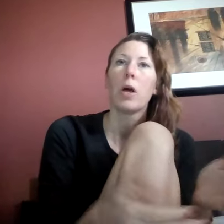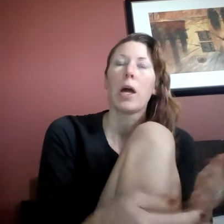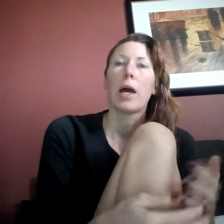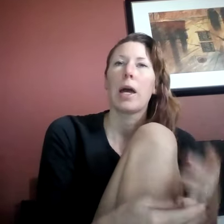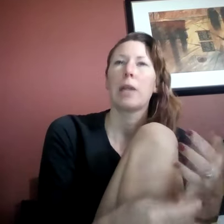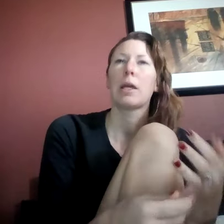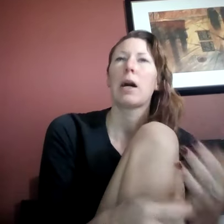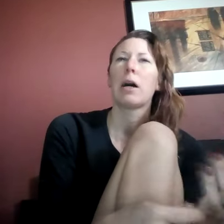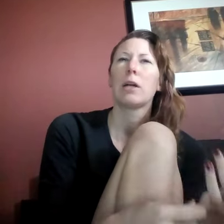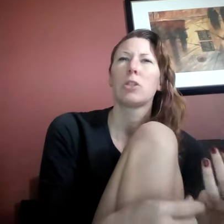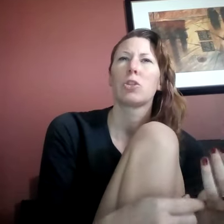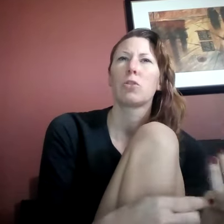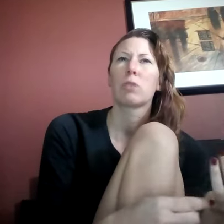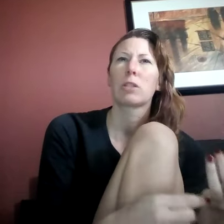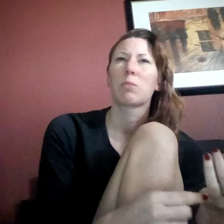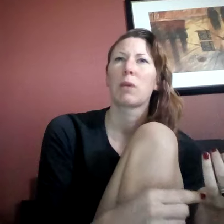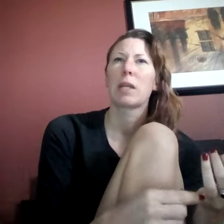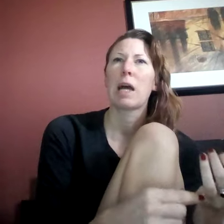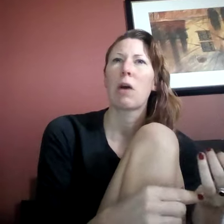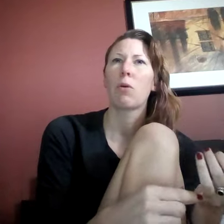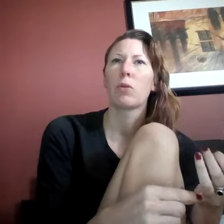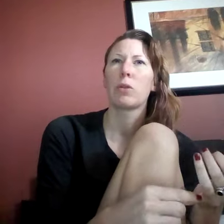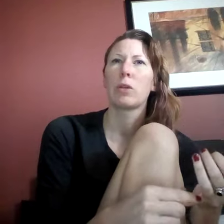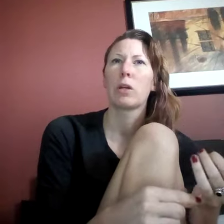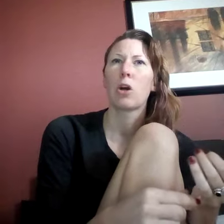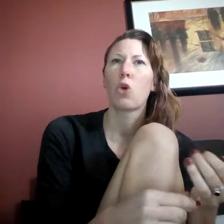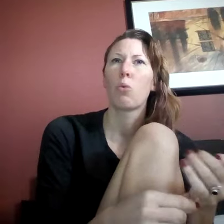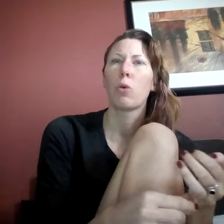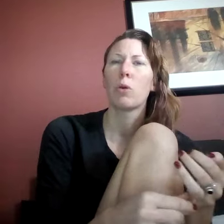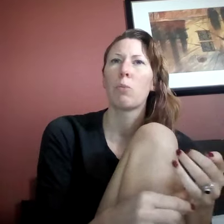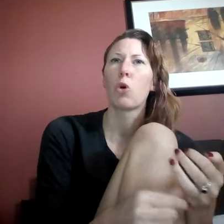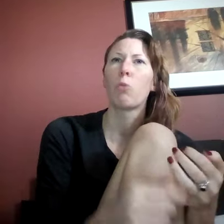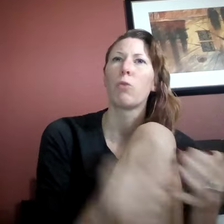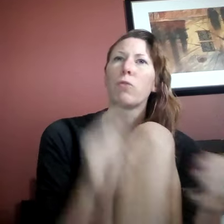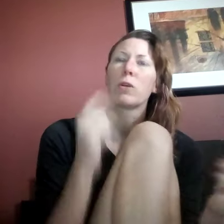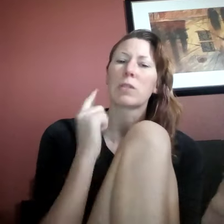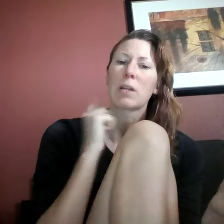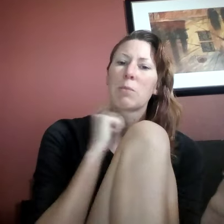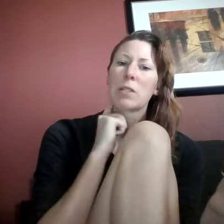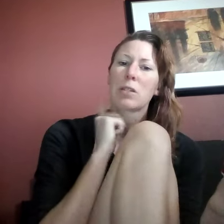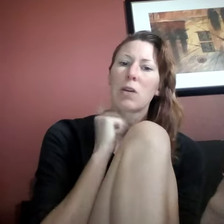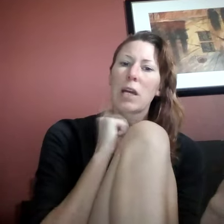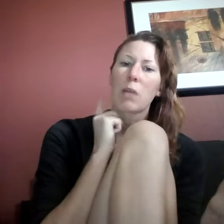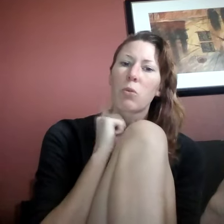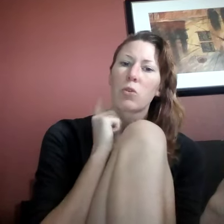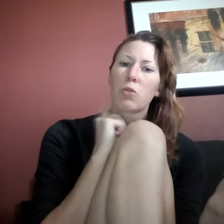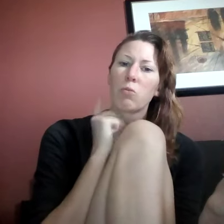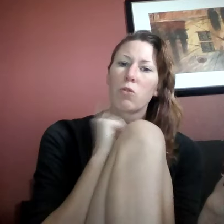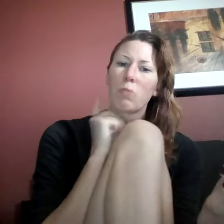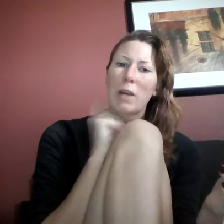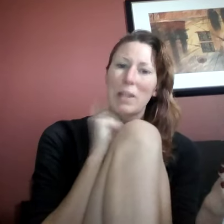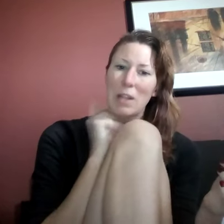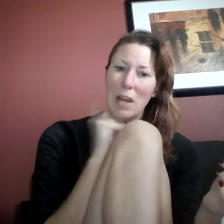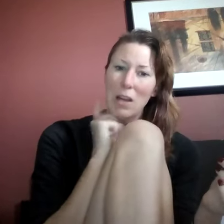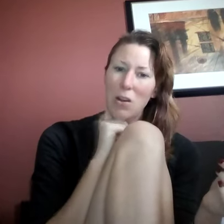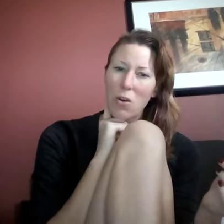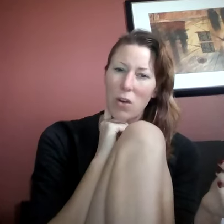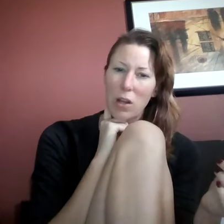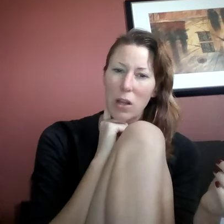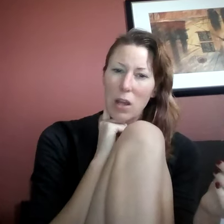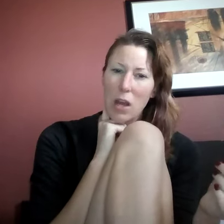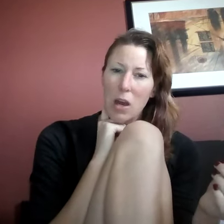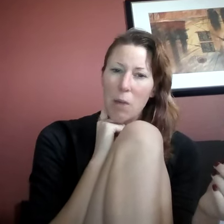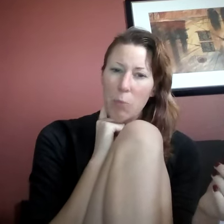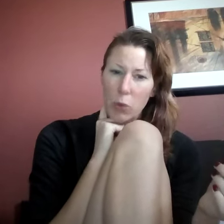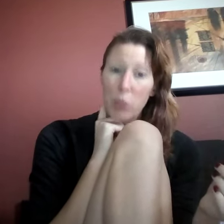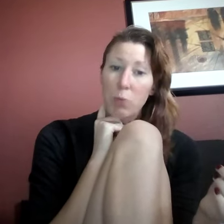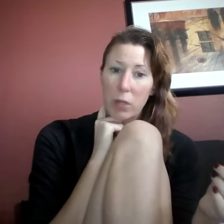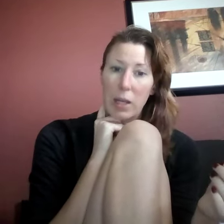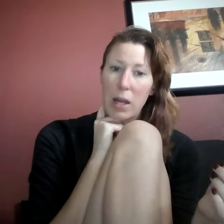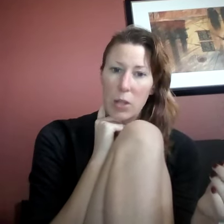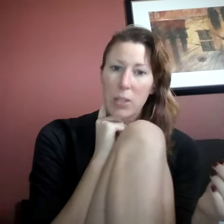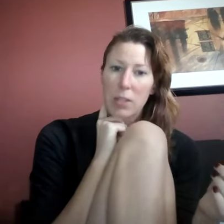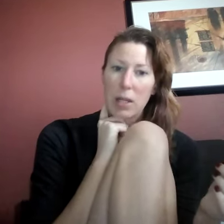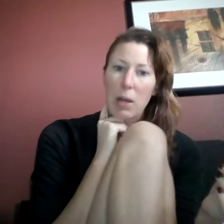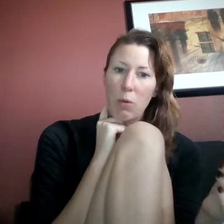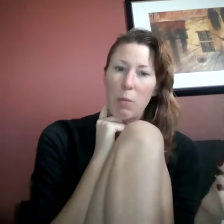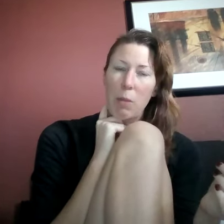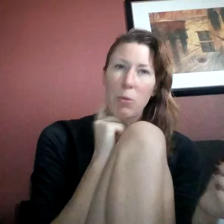And, uh, just to explain how the immobile feels, I'm still able to move my neck on multiple accounts that I remember,